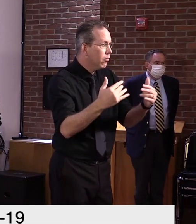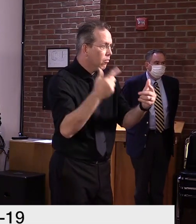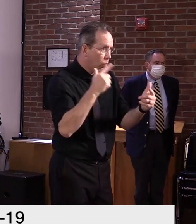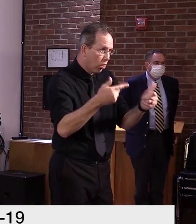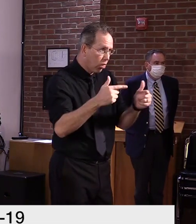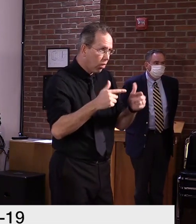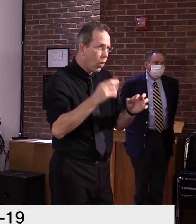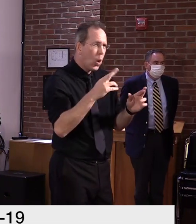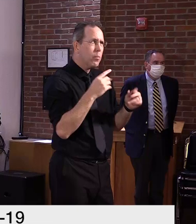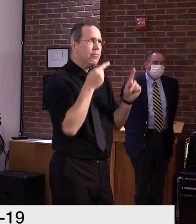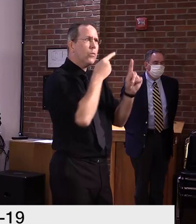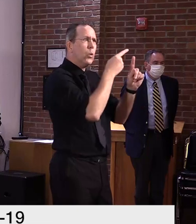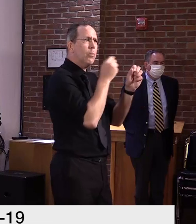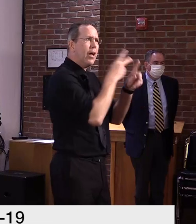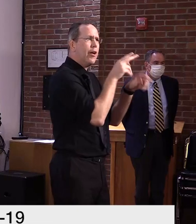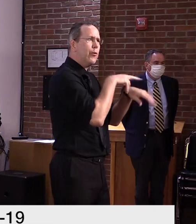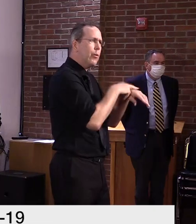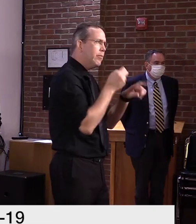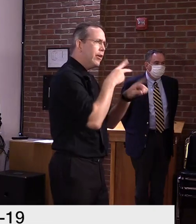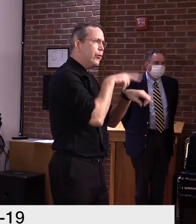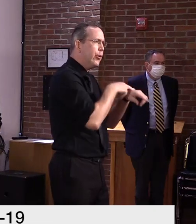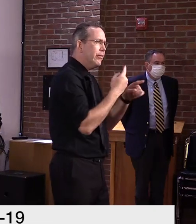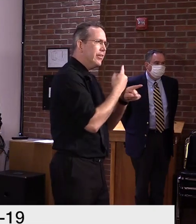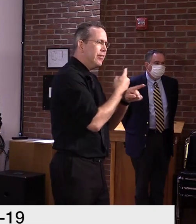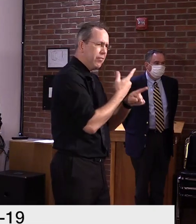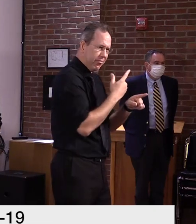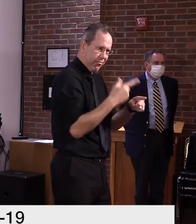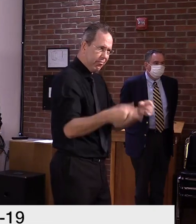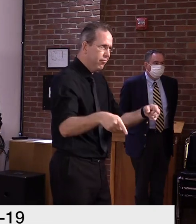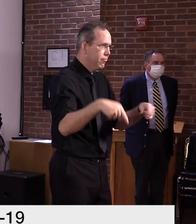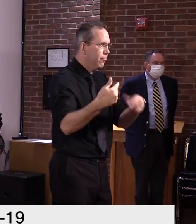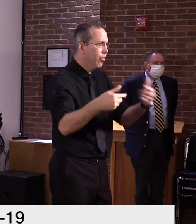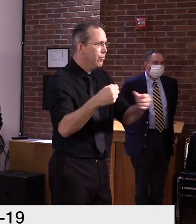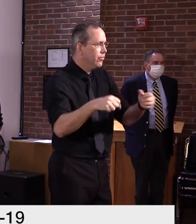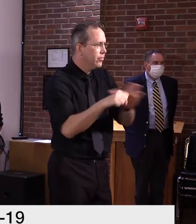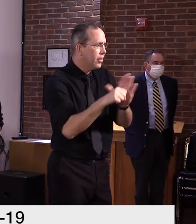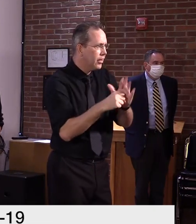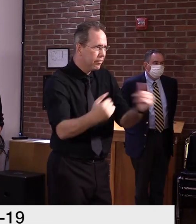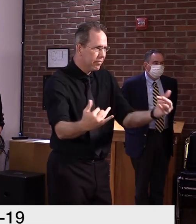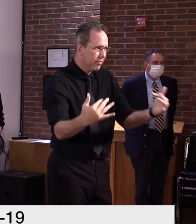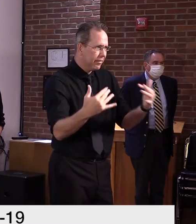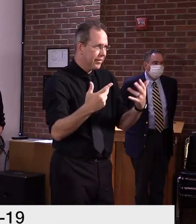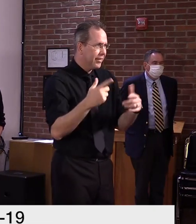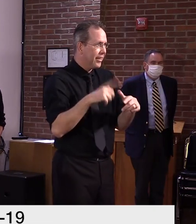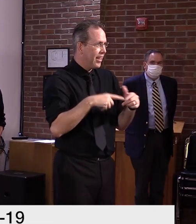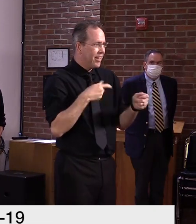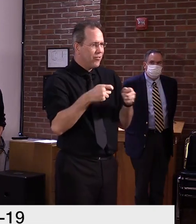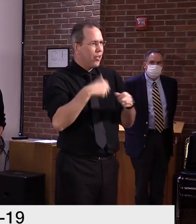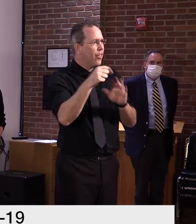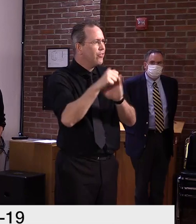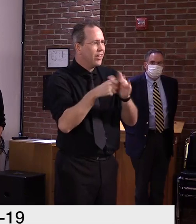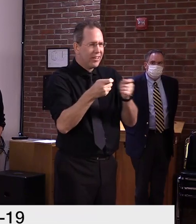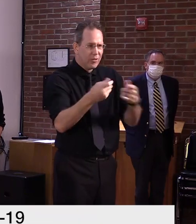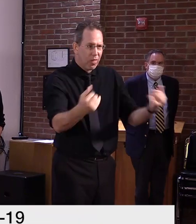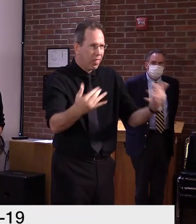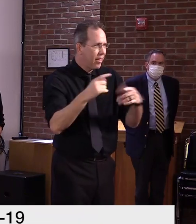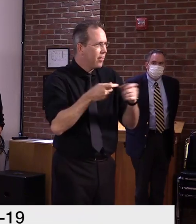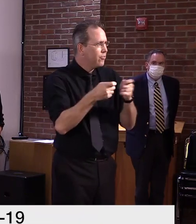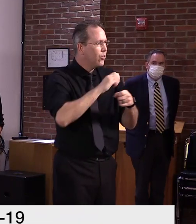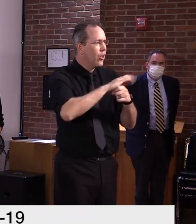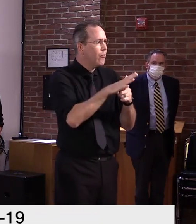vaccine, until we can really control this, it's going to be, you know, something we have to keep an eye out on.